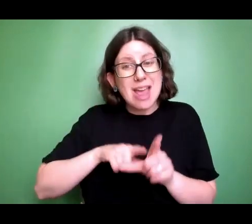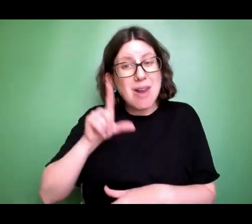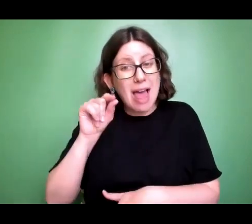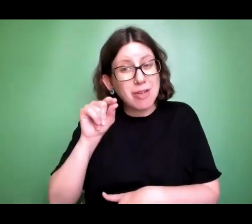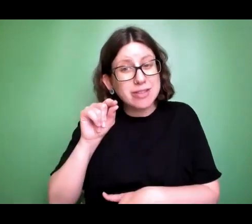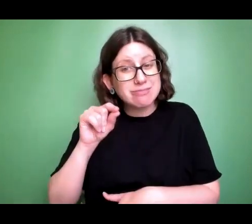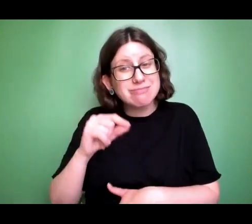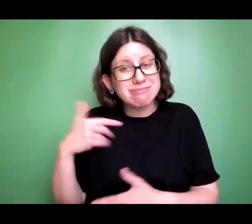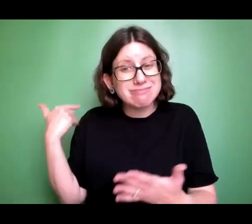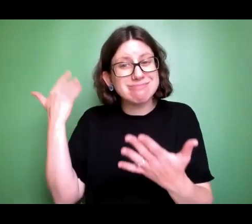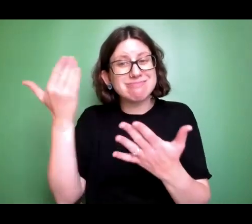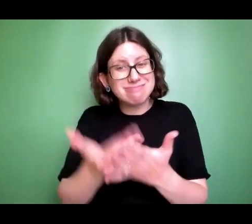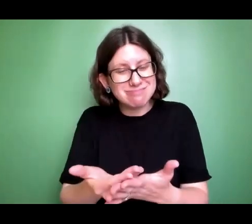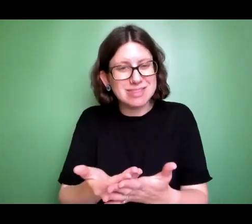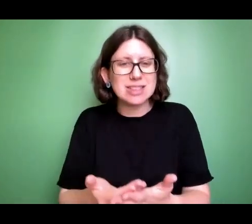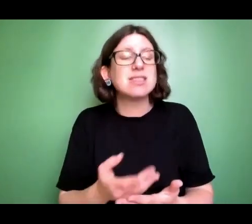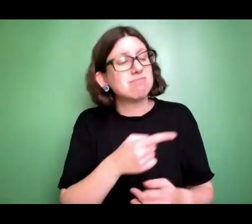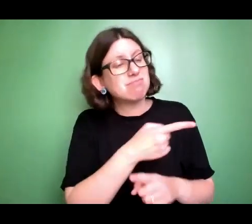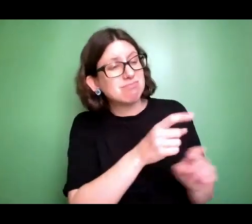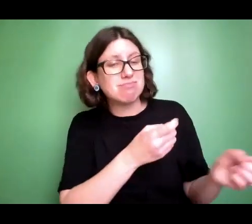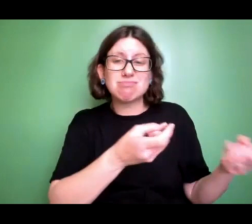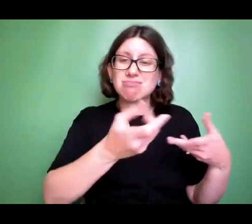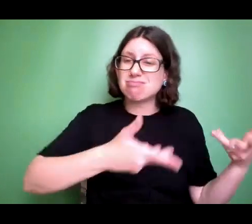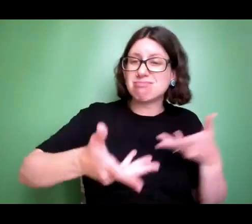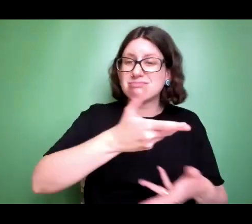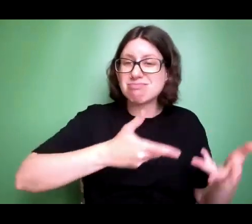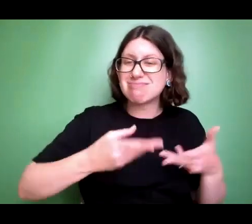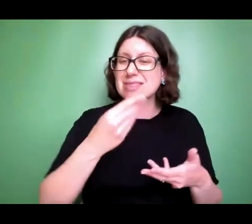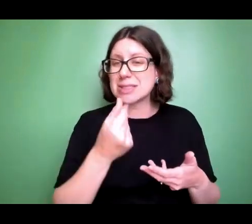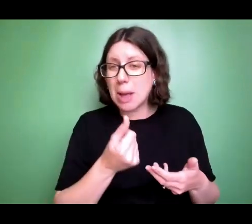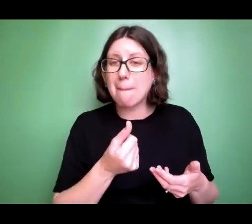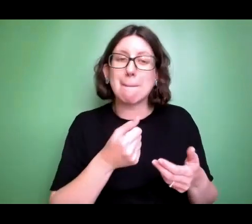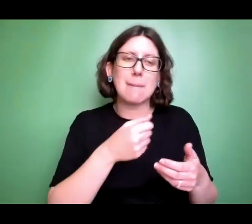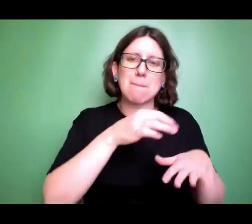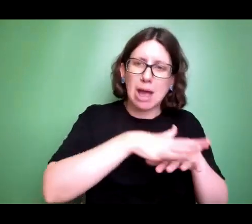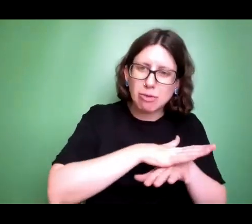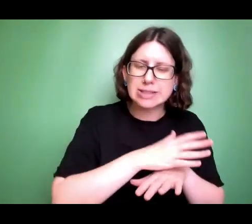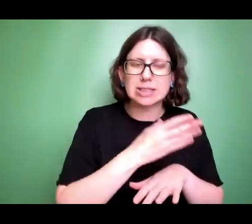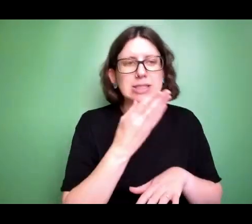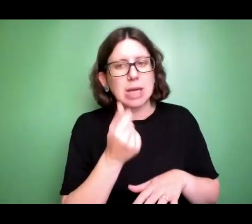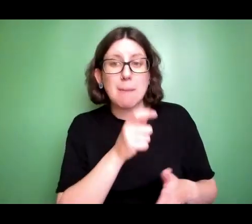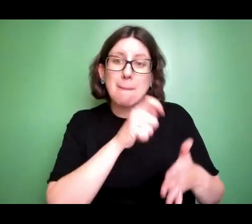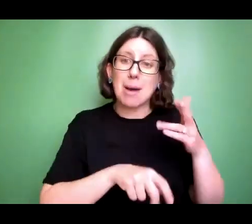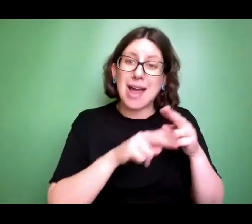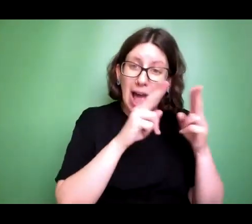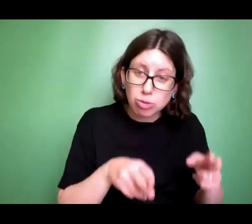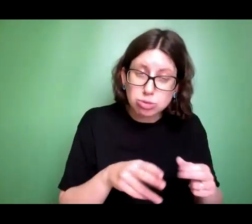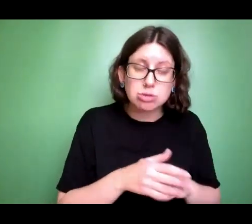They were telling me about how some of them have bought a house, how some of them are getting married. And then they asked me, so